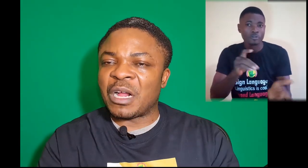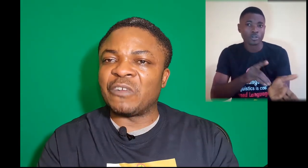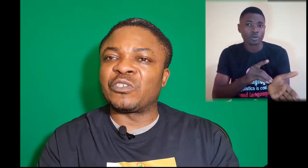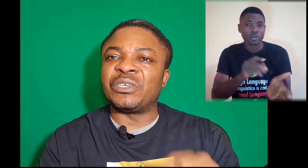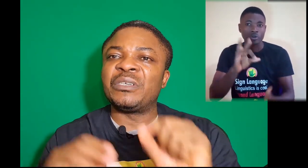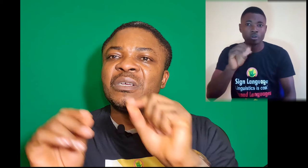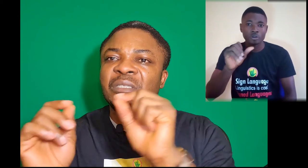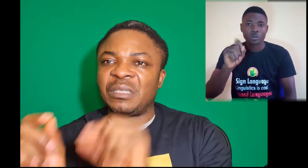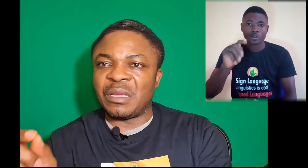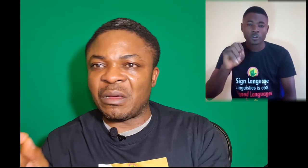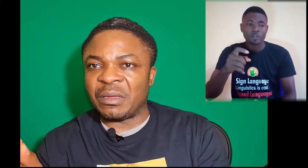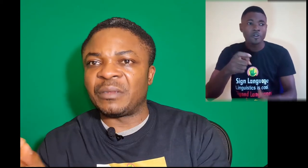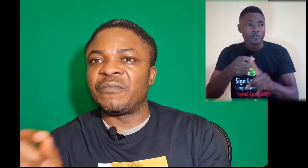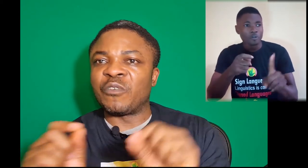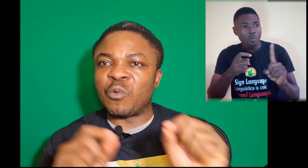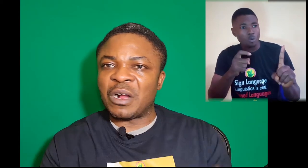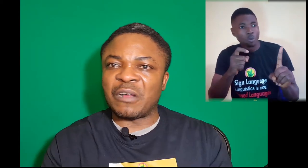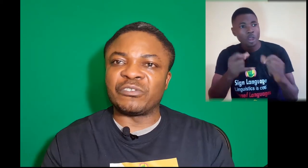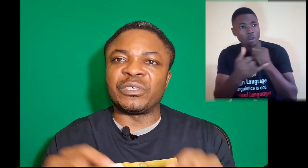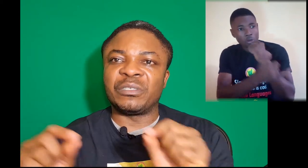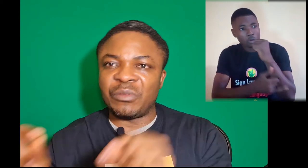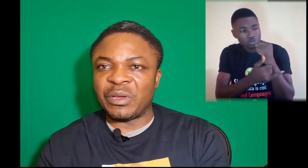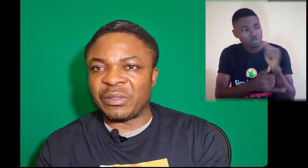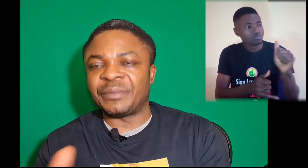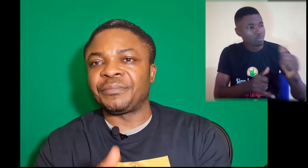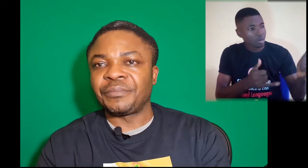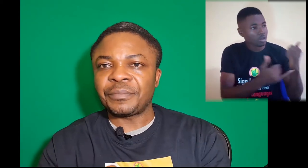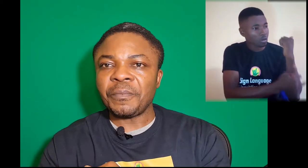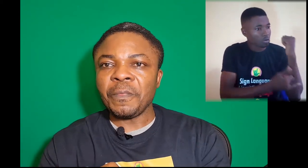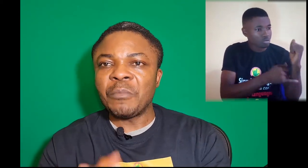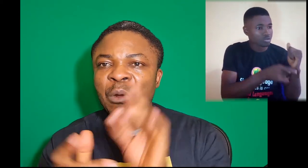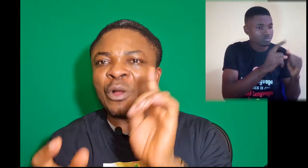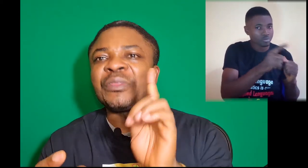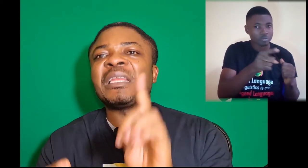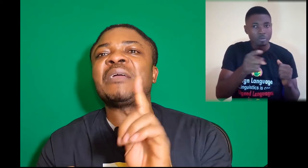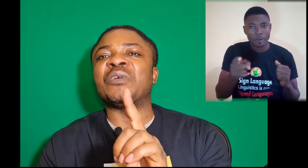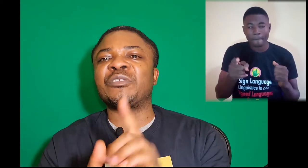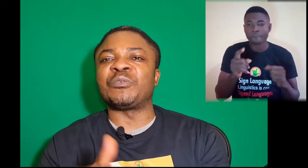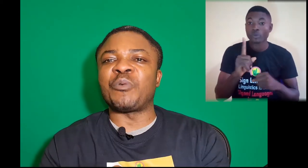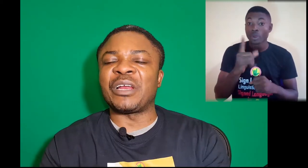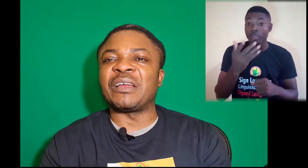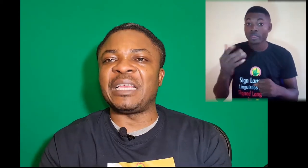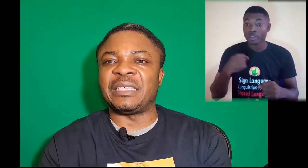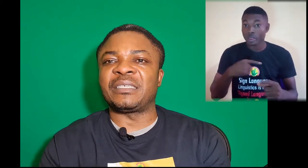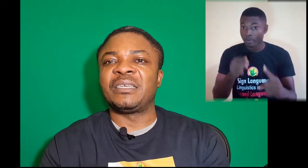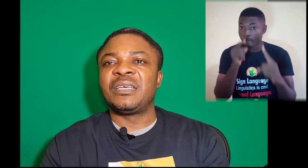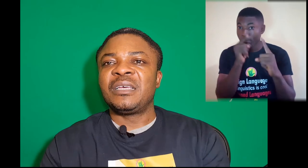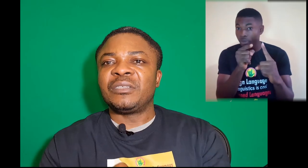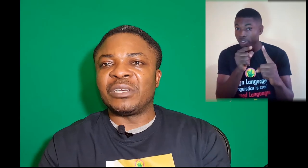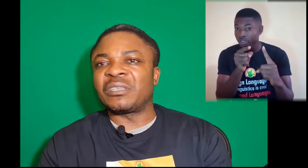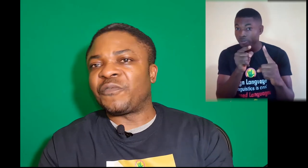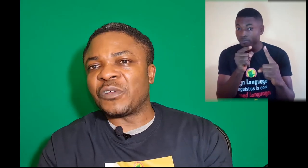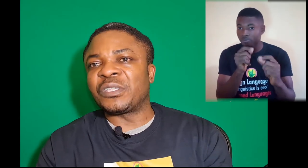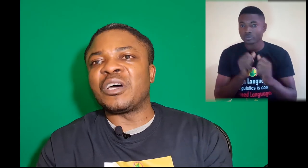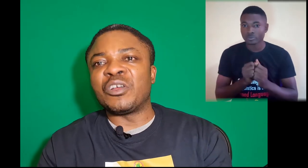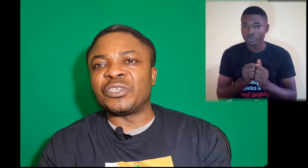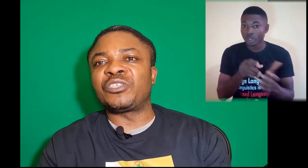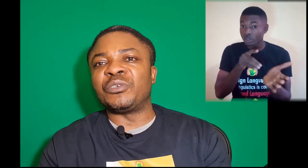country to the other, from one country to the other. The one thing I wanted to point out is Dr. Foster understood